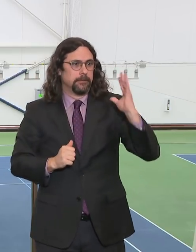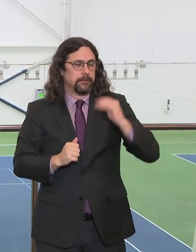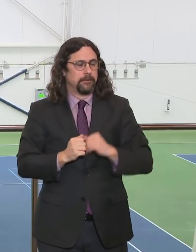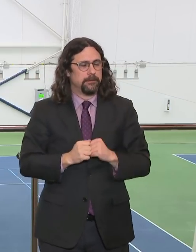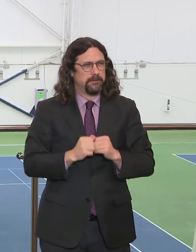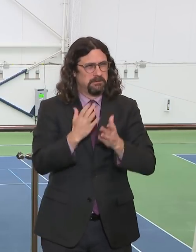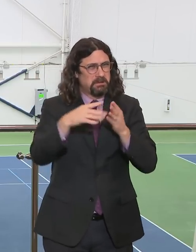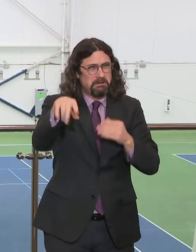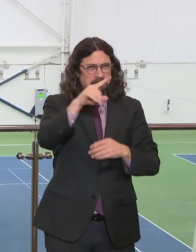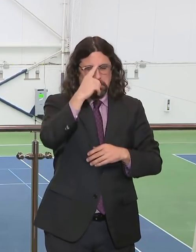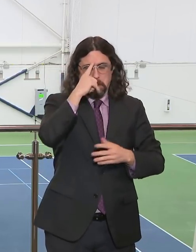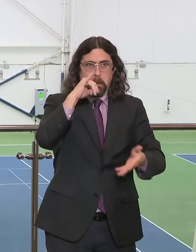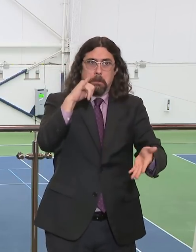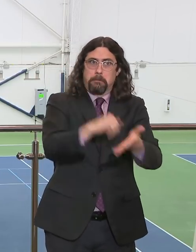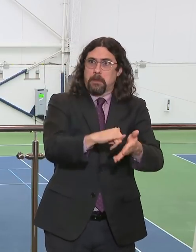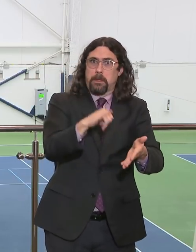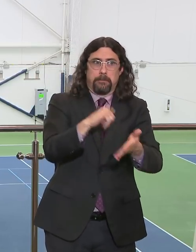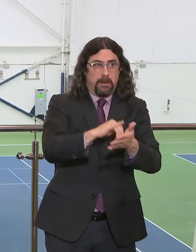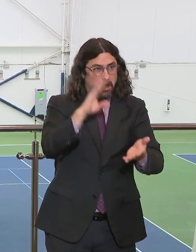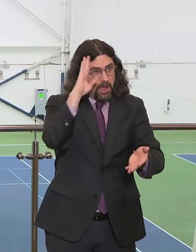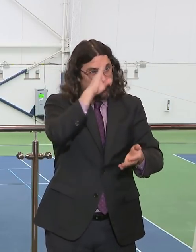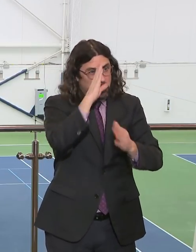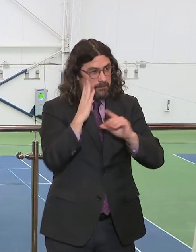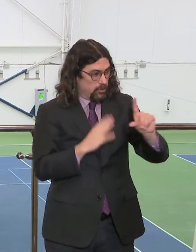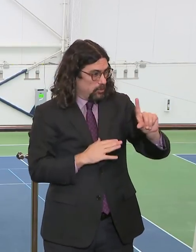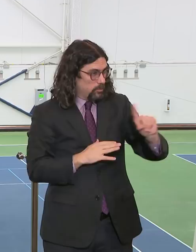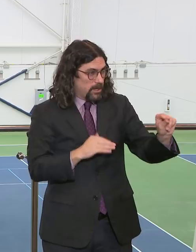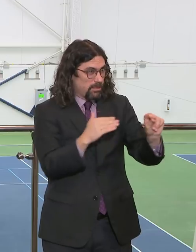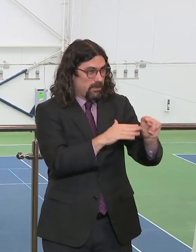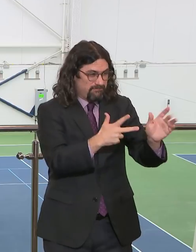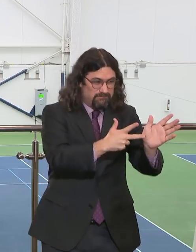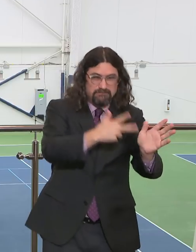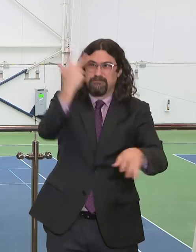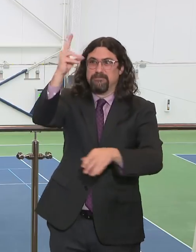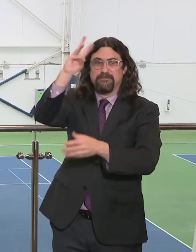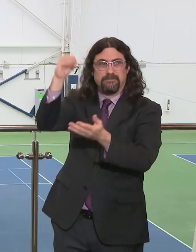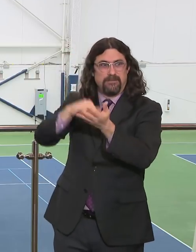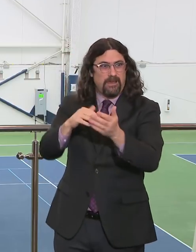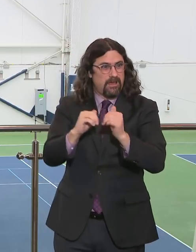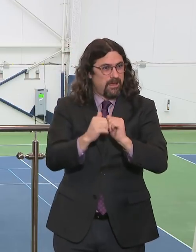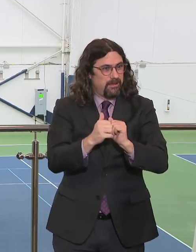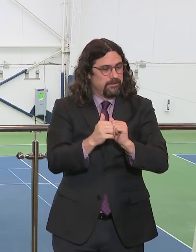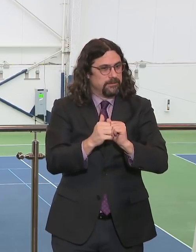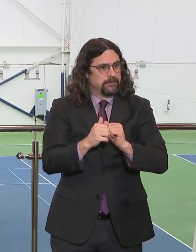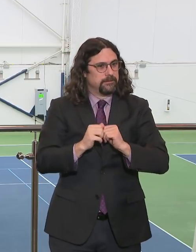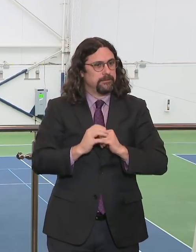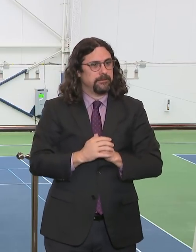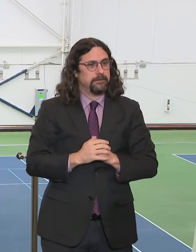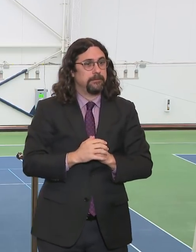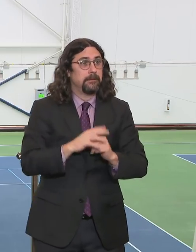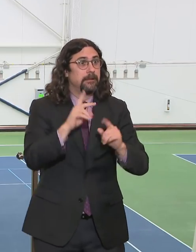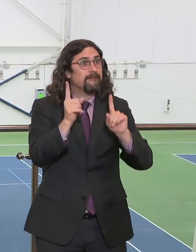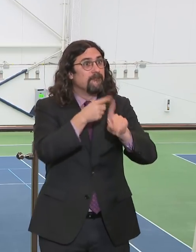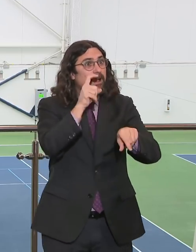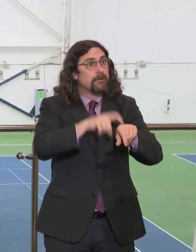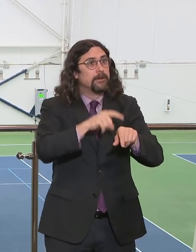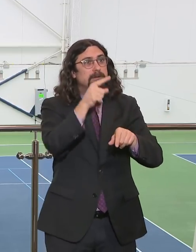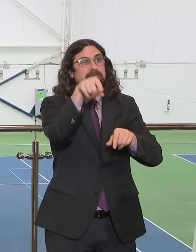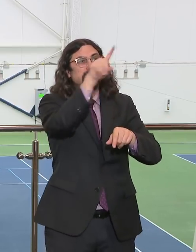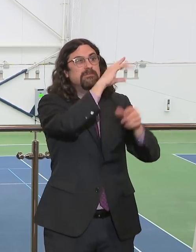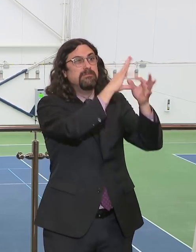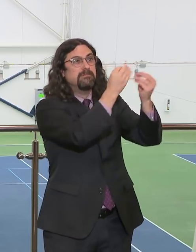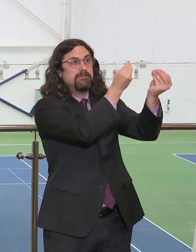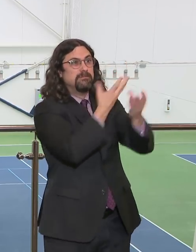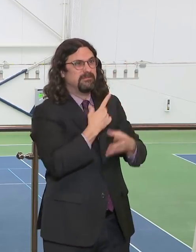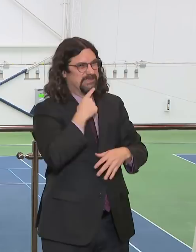And when I first heard the projections, I questioned it myself. But then look at the facts. Look